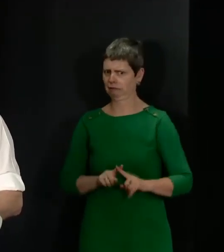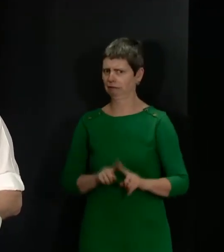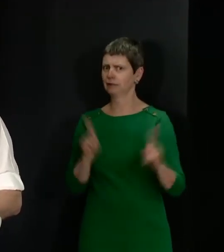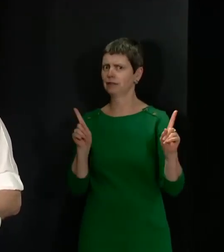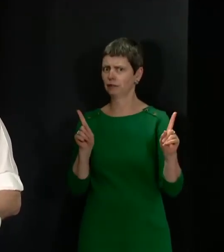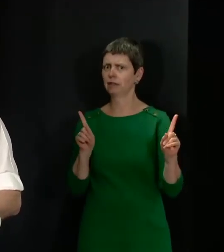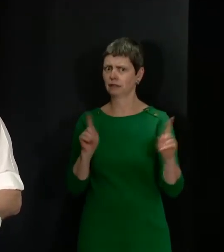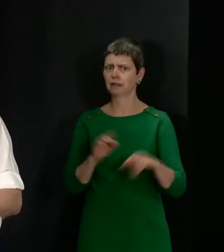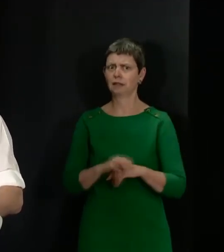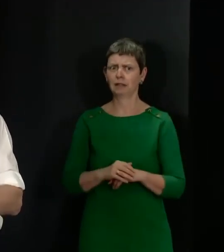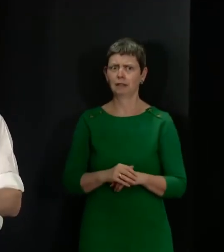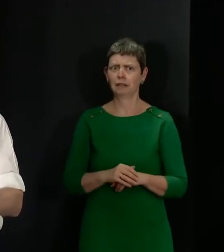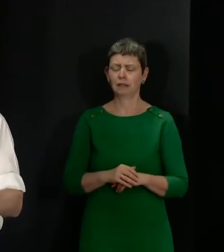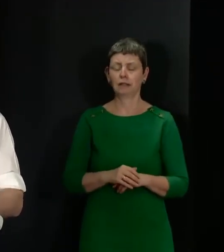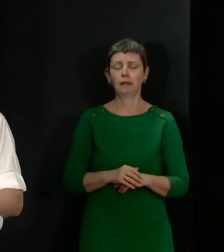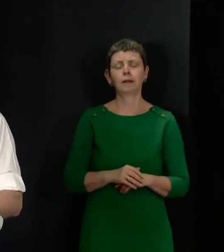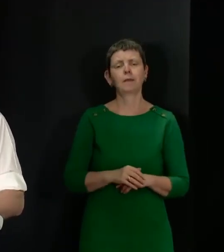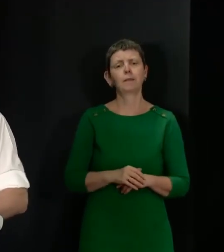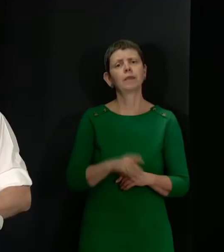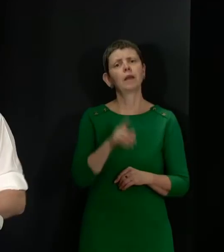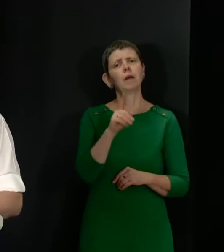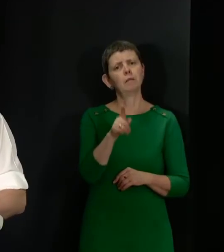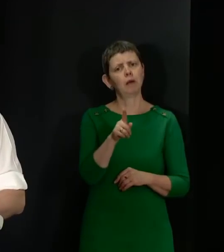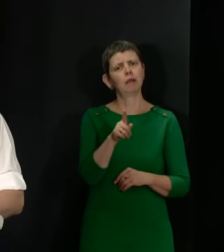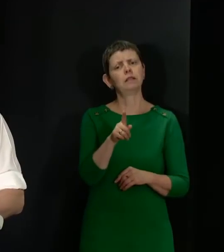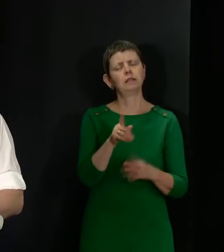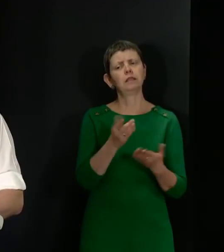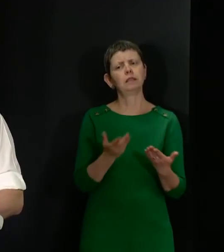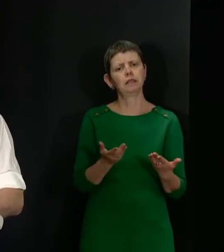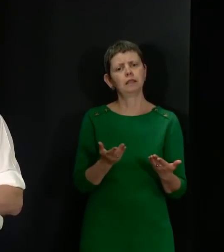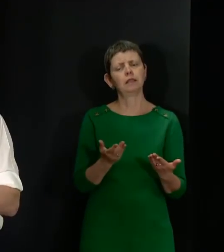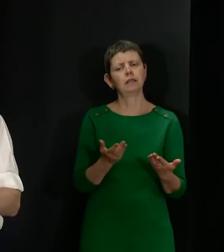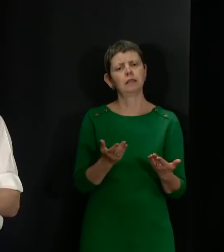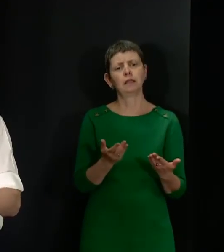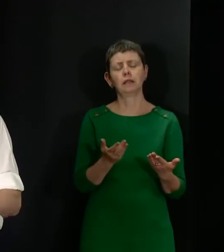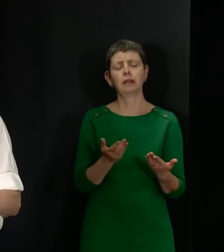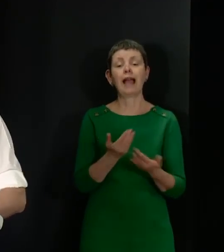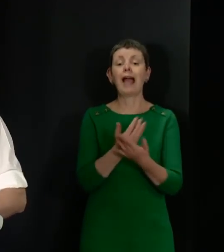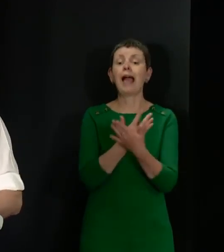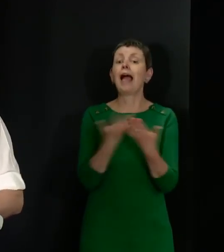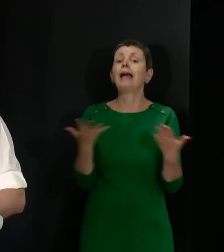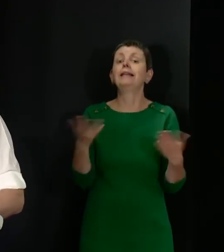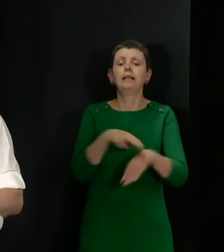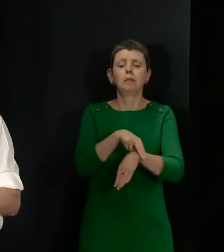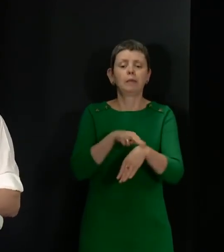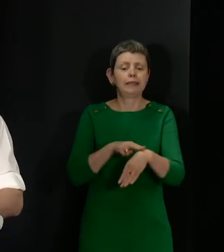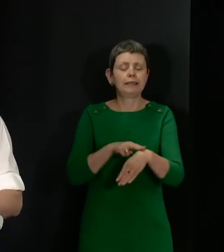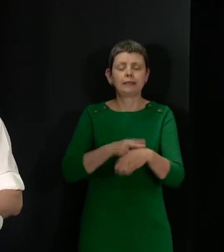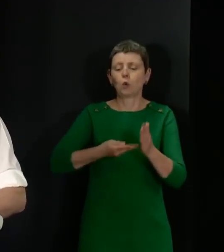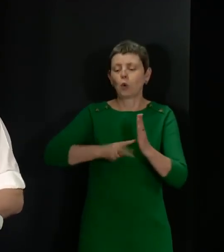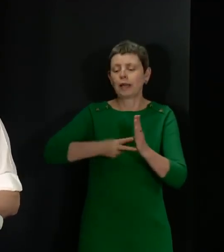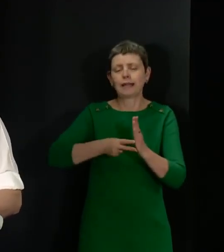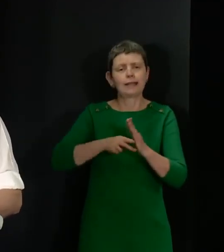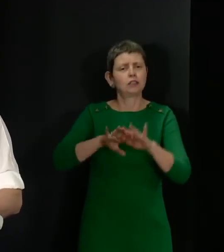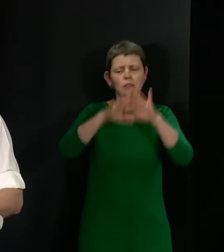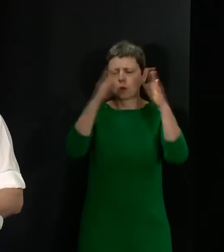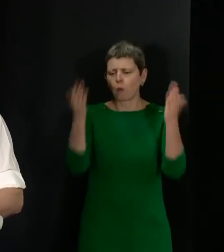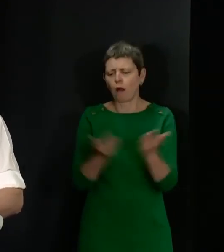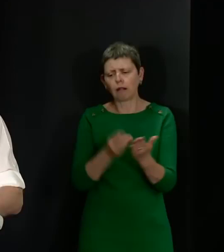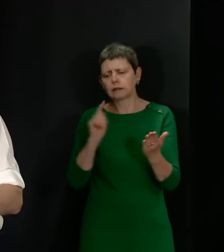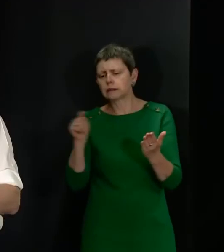business. I would also make a fundamental point that any police organisation anywhere in the world